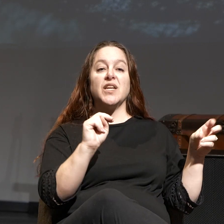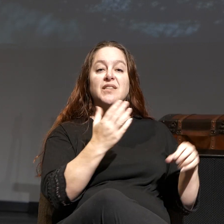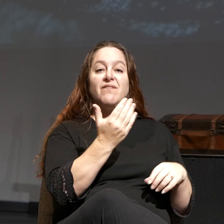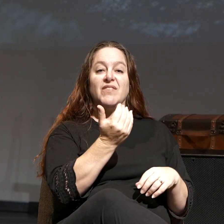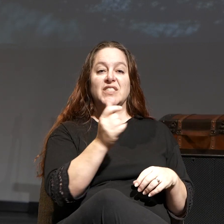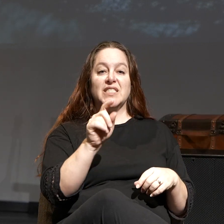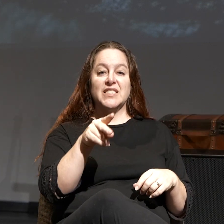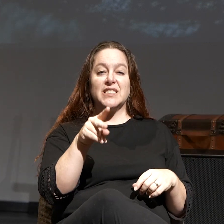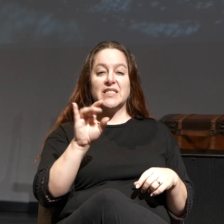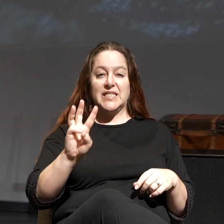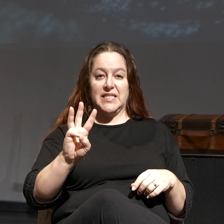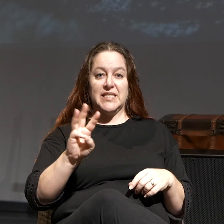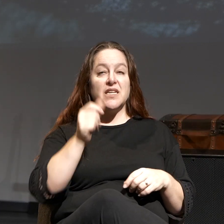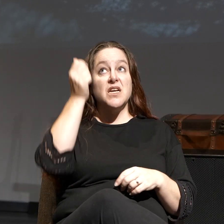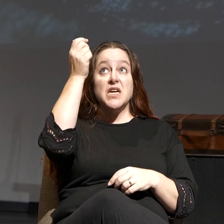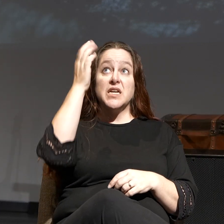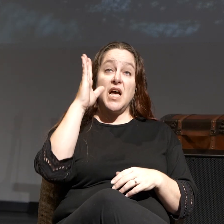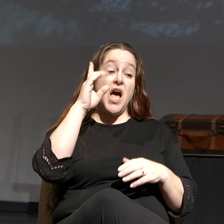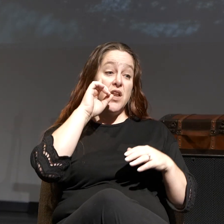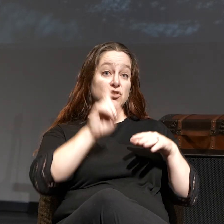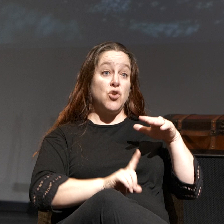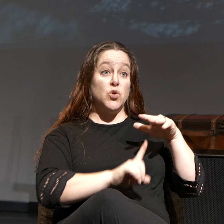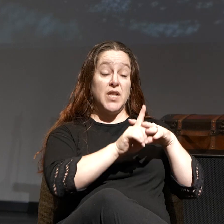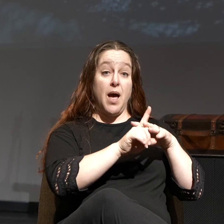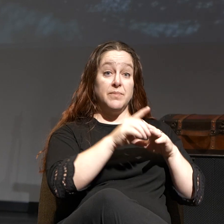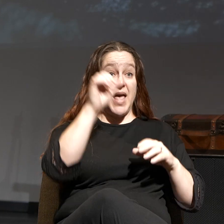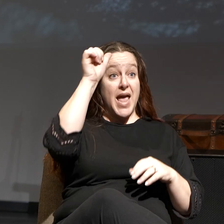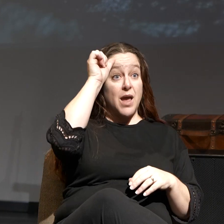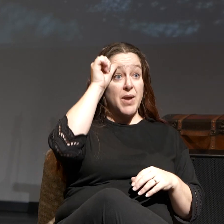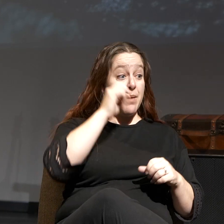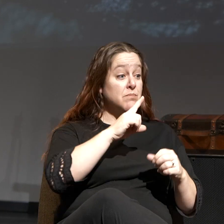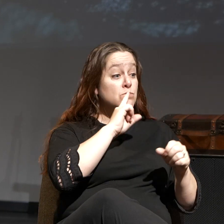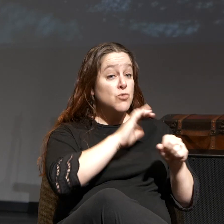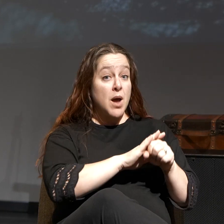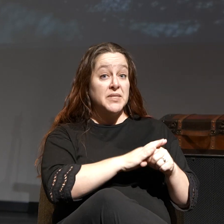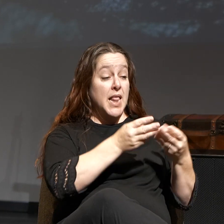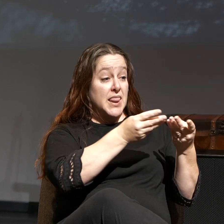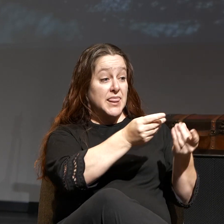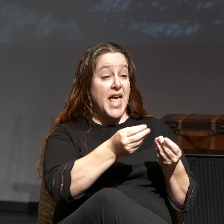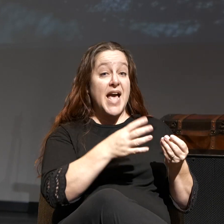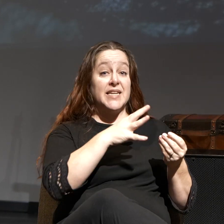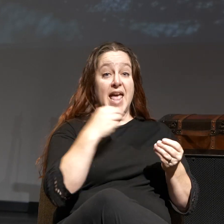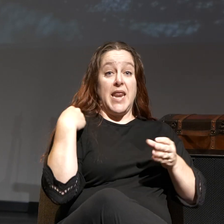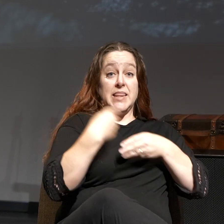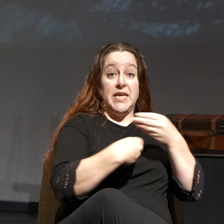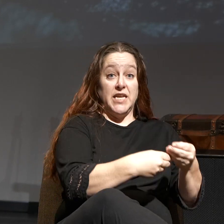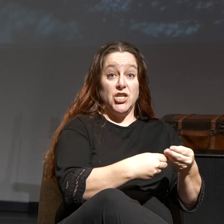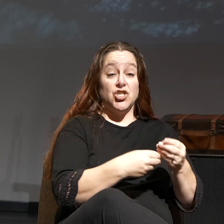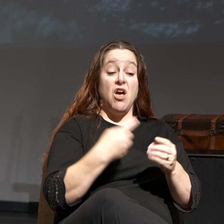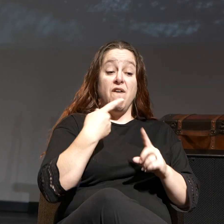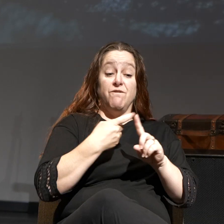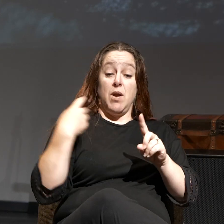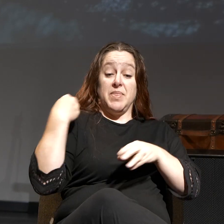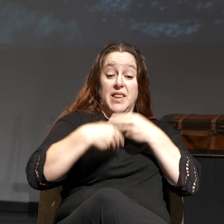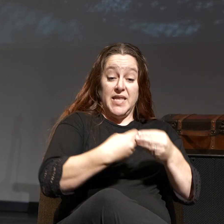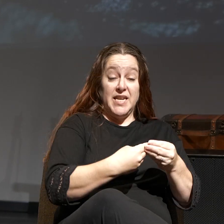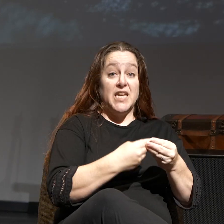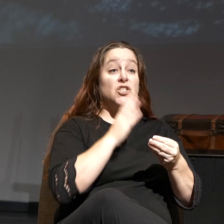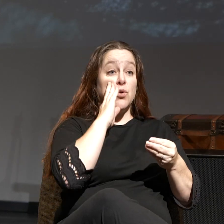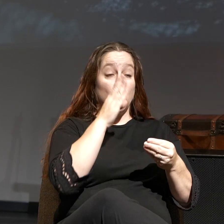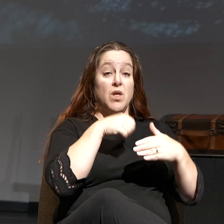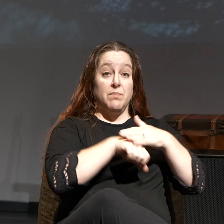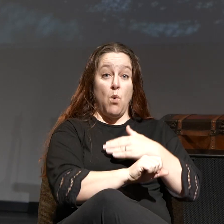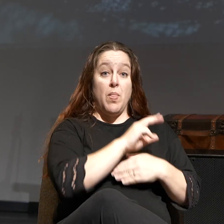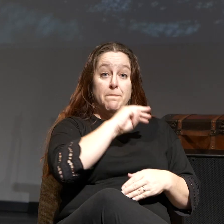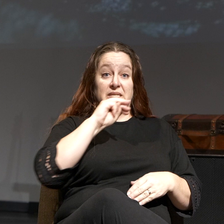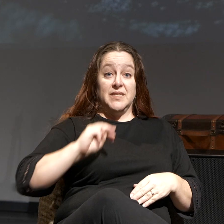.6. So God shows up to Abraham, Abraham promises him land and lineage. In that lineage would come the Messiah, and it